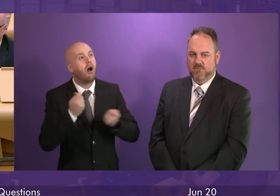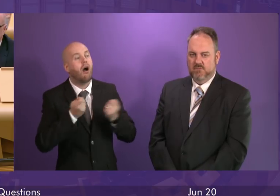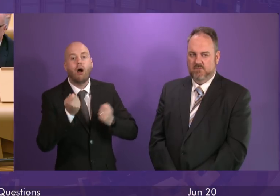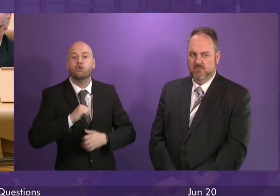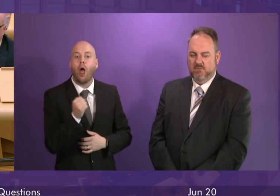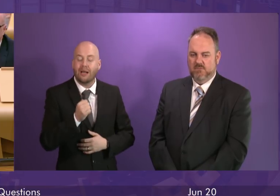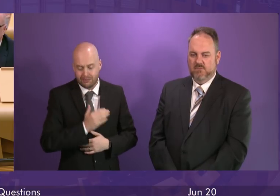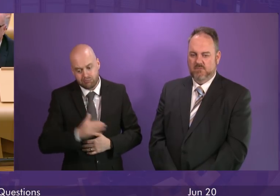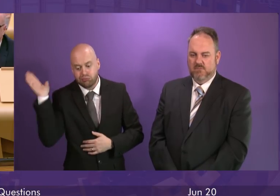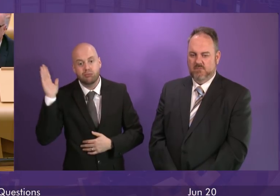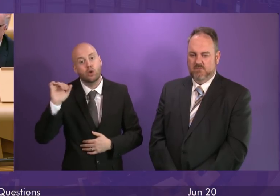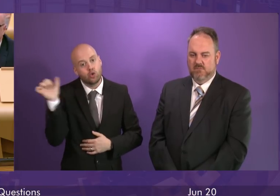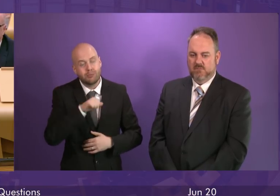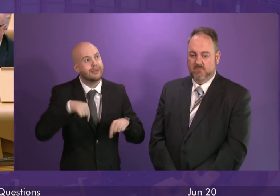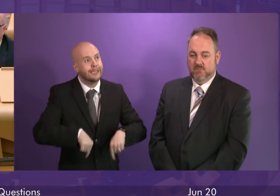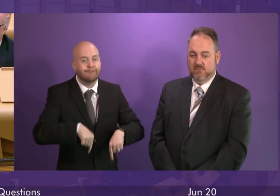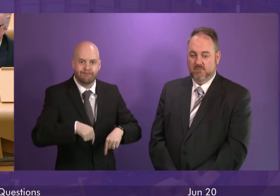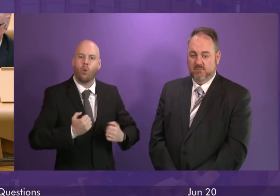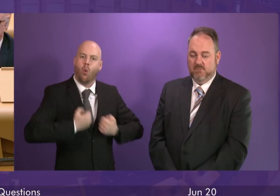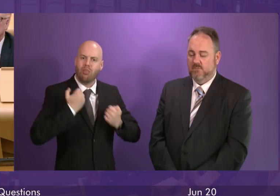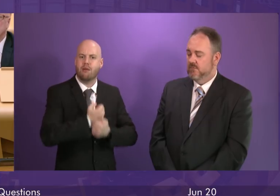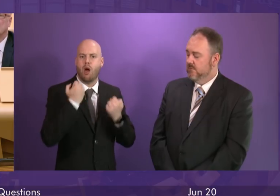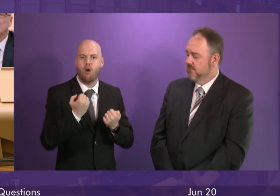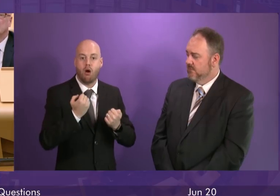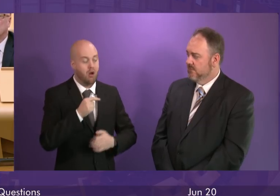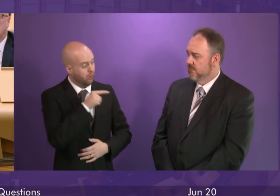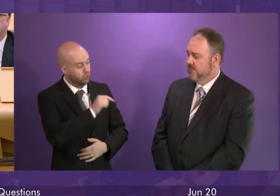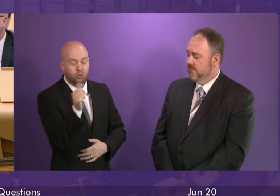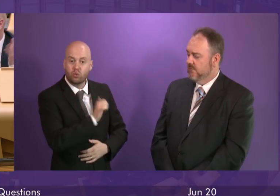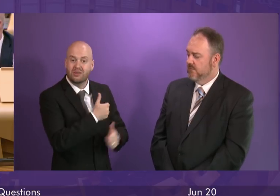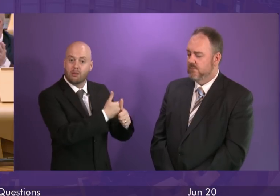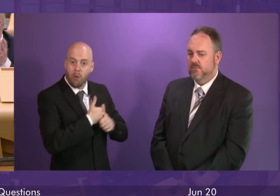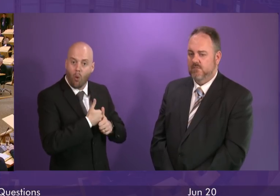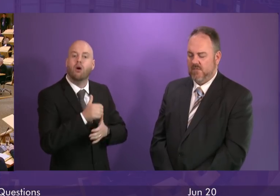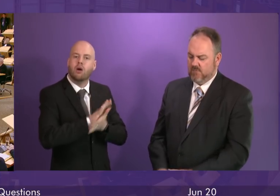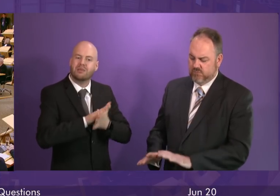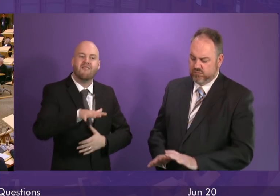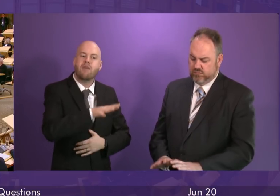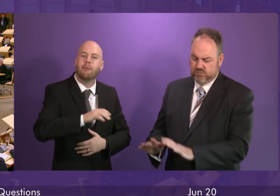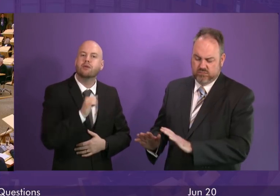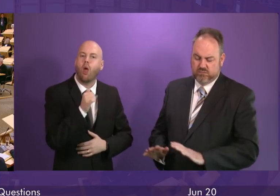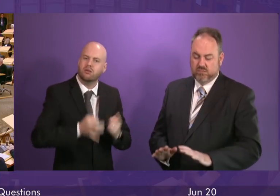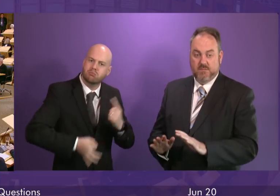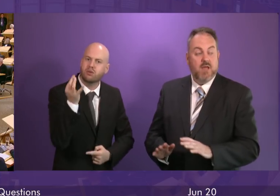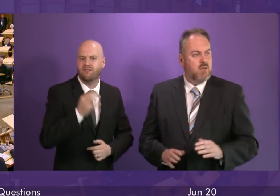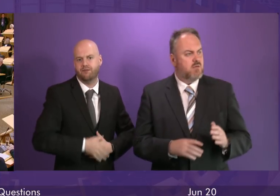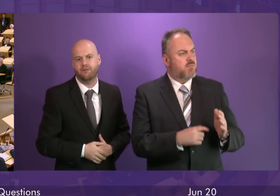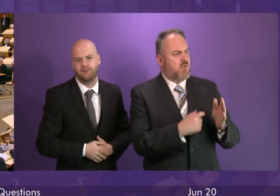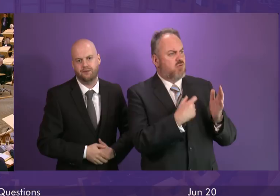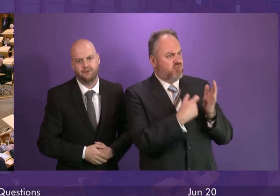parliament the better and the sooner Richard Leonard supports that the better for families all over our country. Richard Leonard.